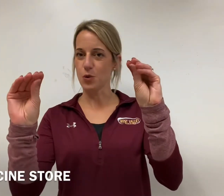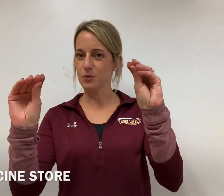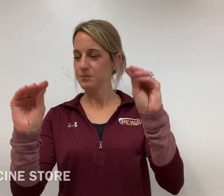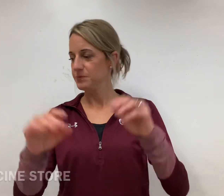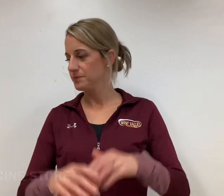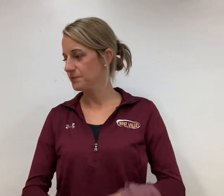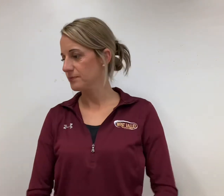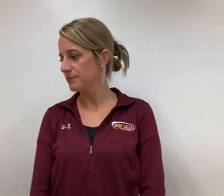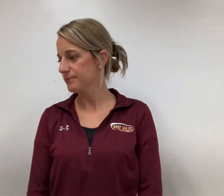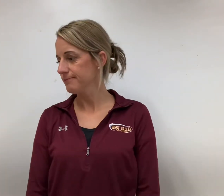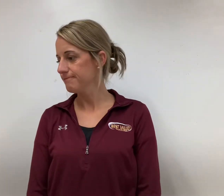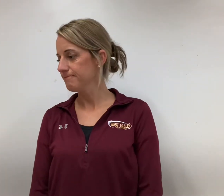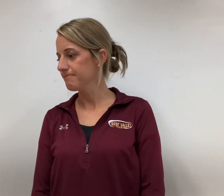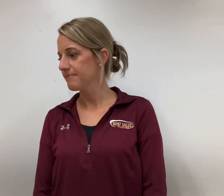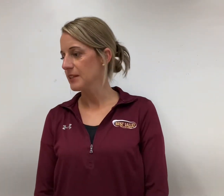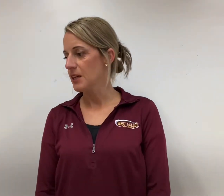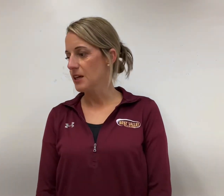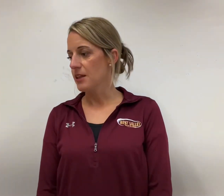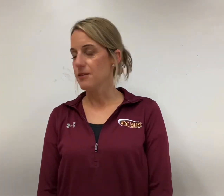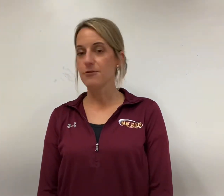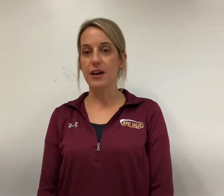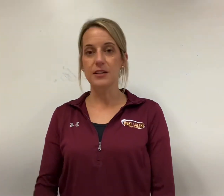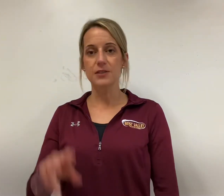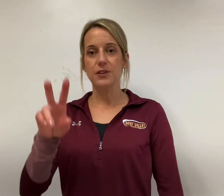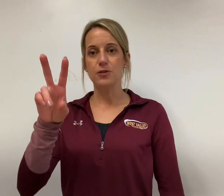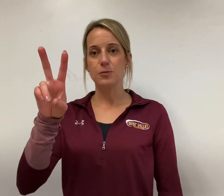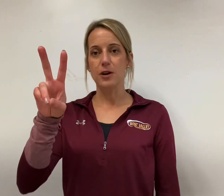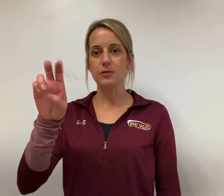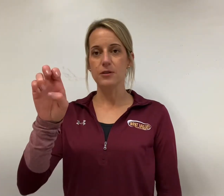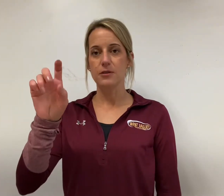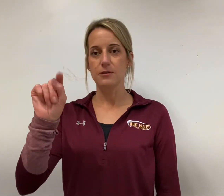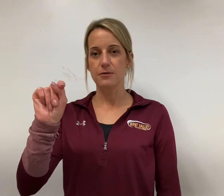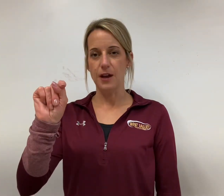the vet is fingerspelled vet